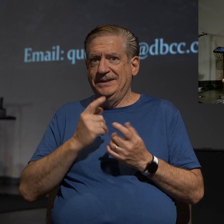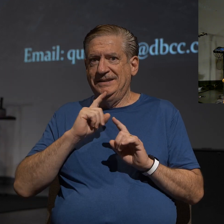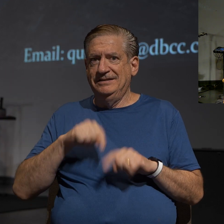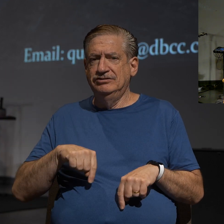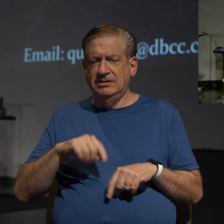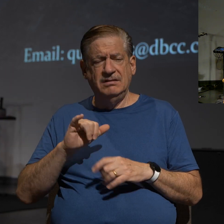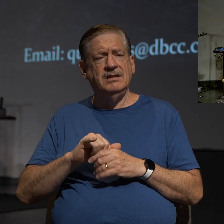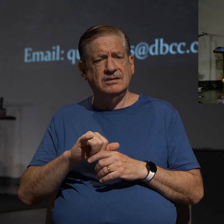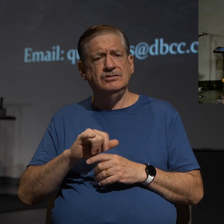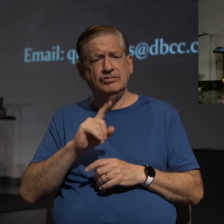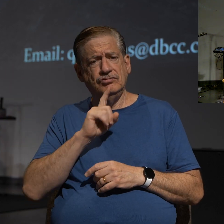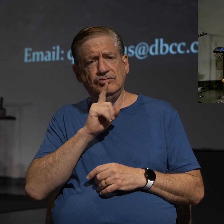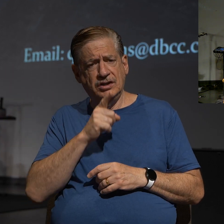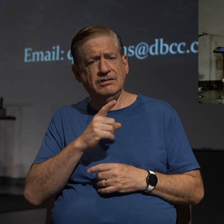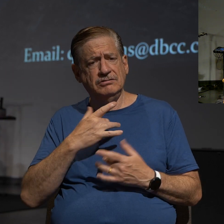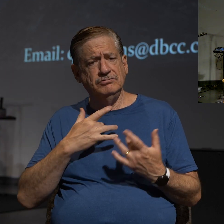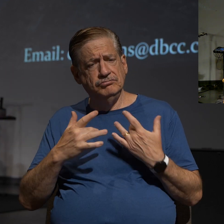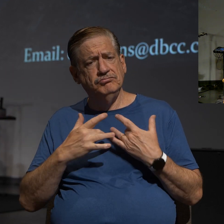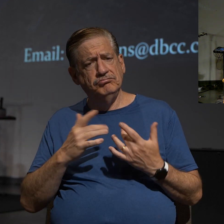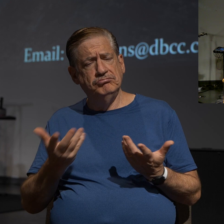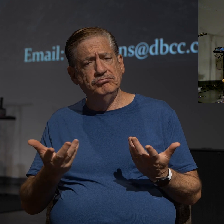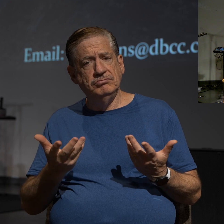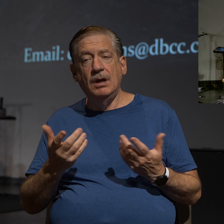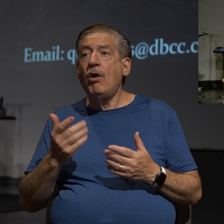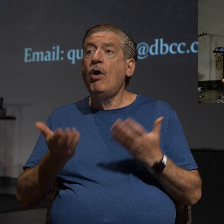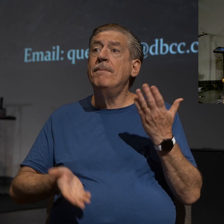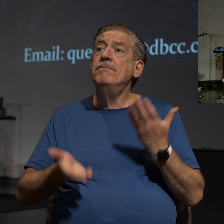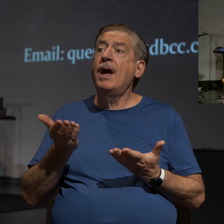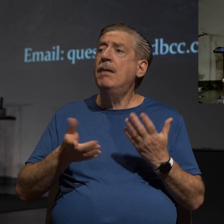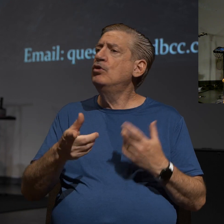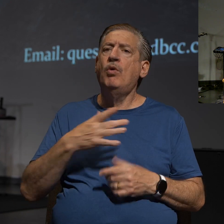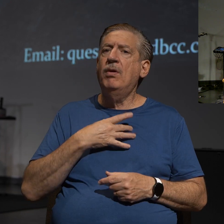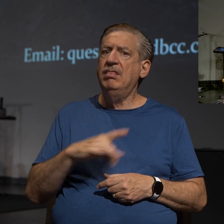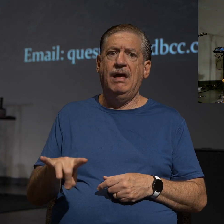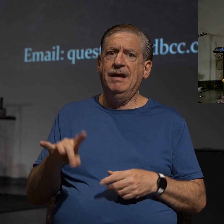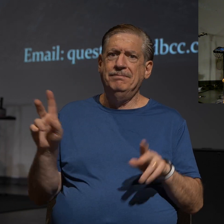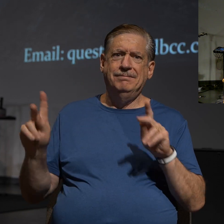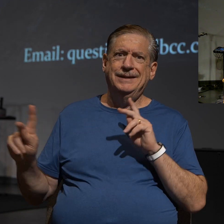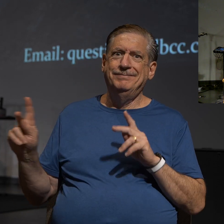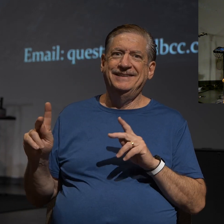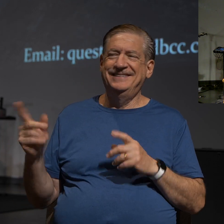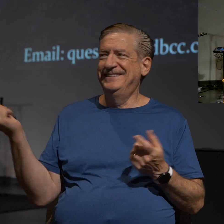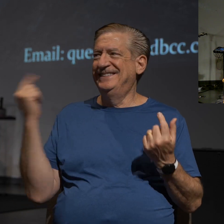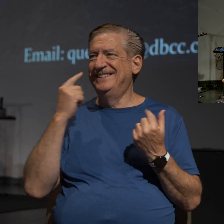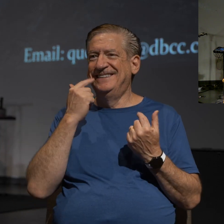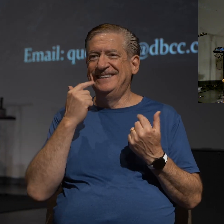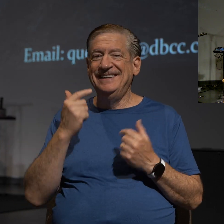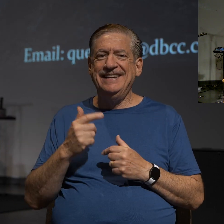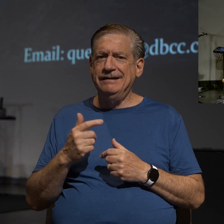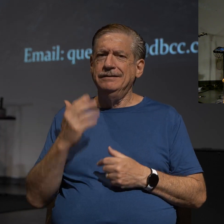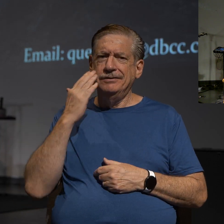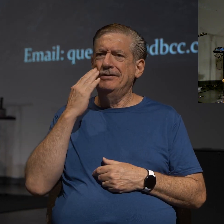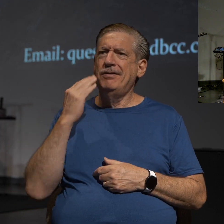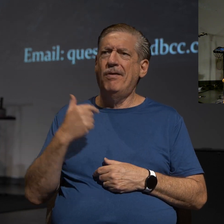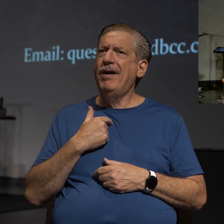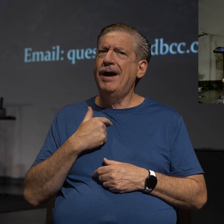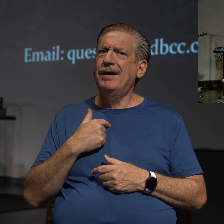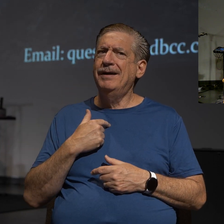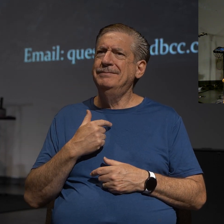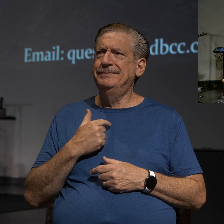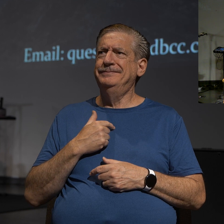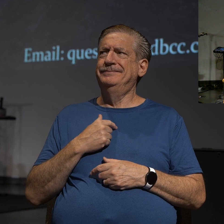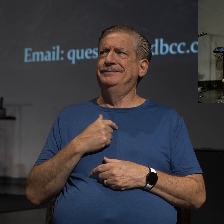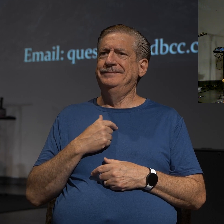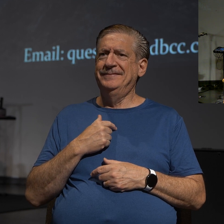And that's a legitimate concern. Or maybe you just don't like people. She's like, you know, I'm fine with my little